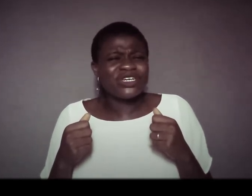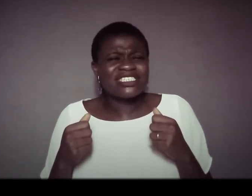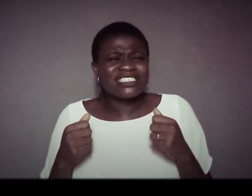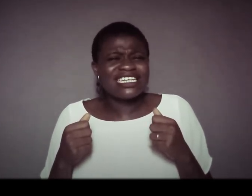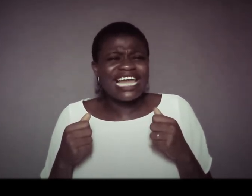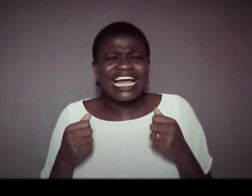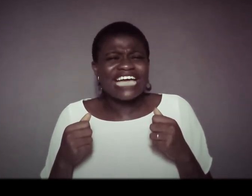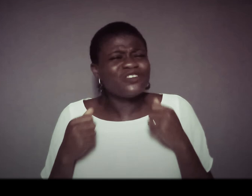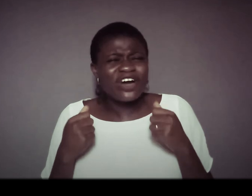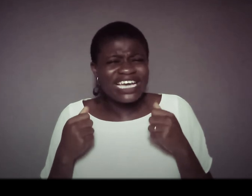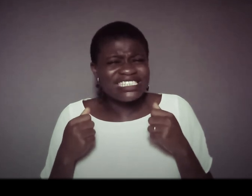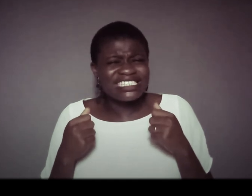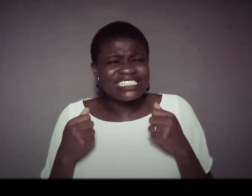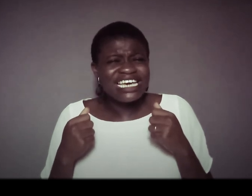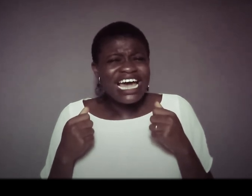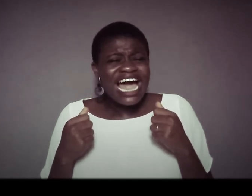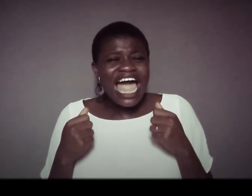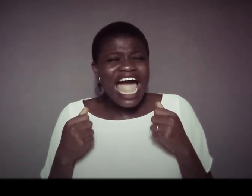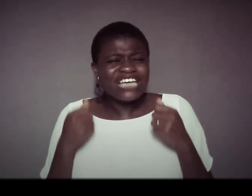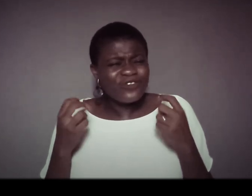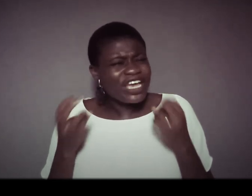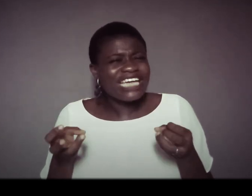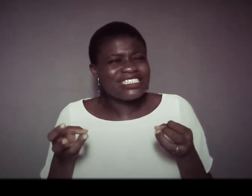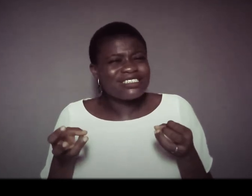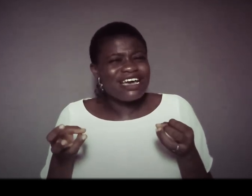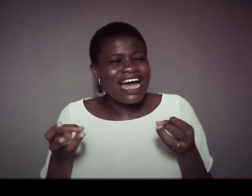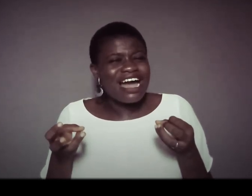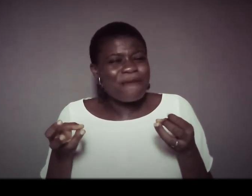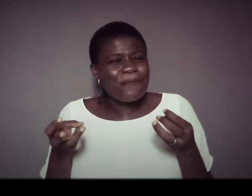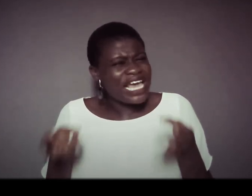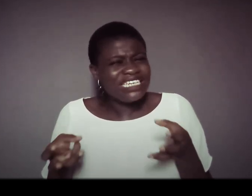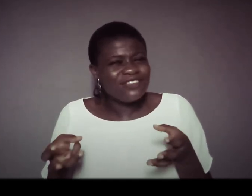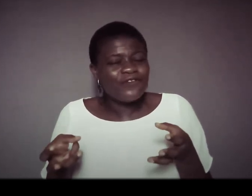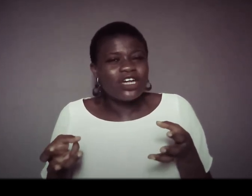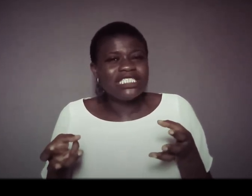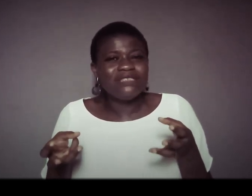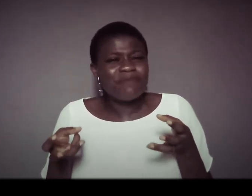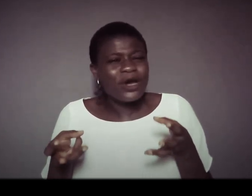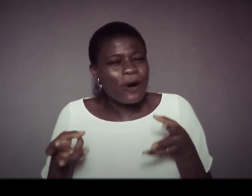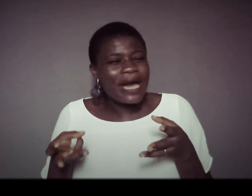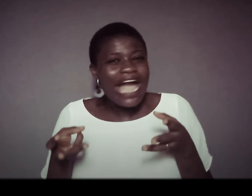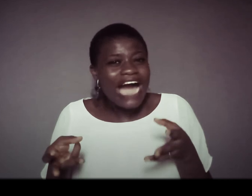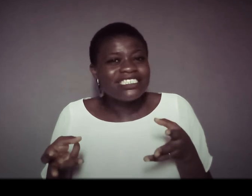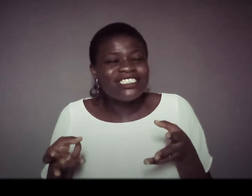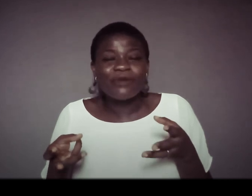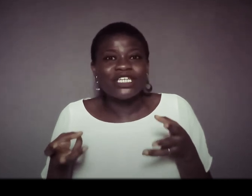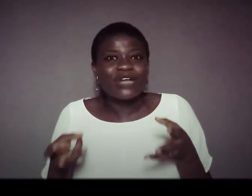like i should forget i should forget i should for the makeup i had during my trad